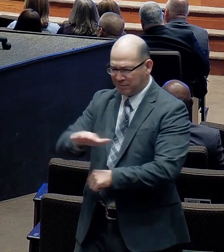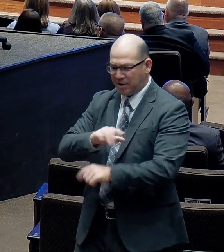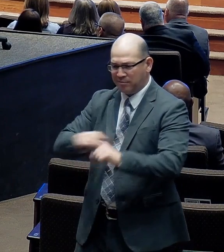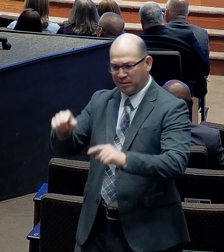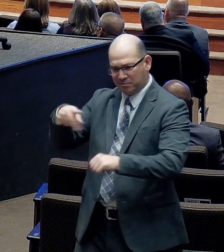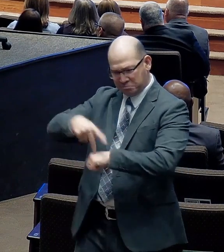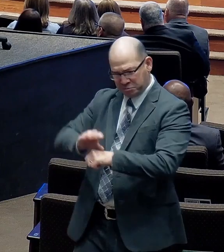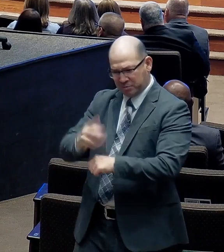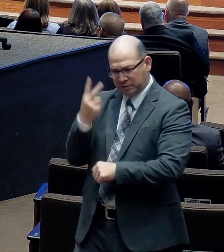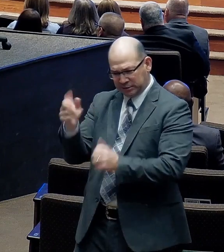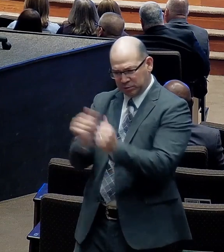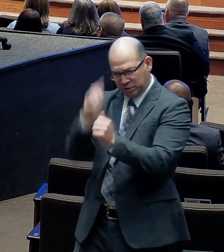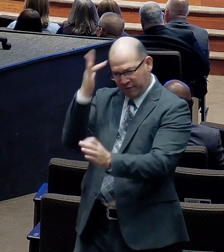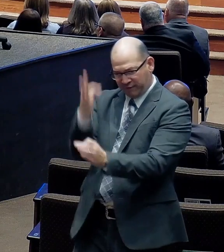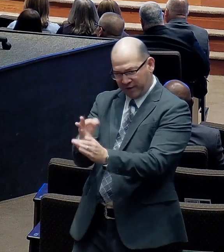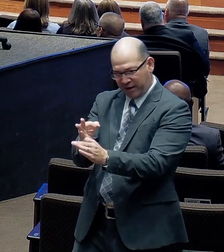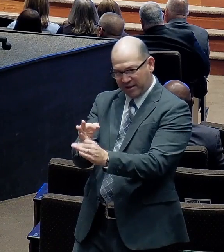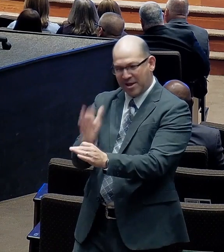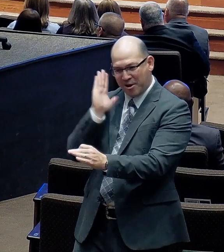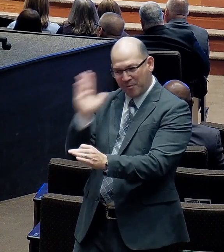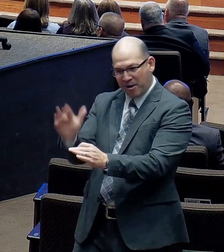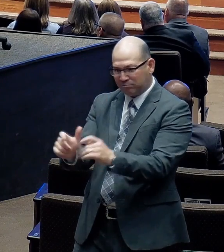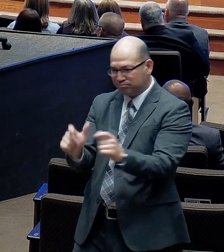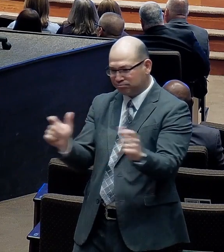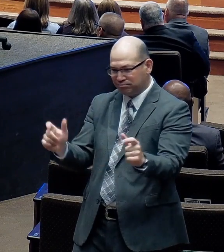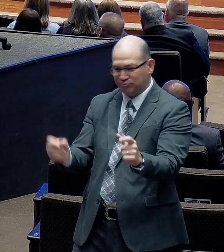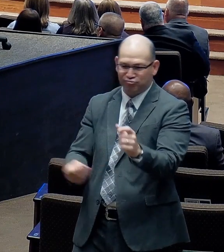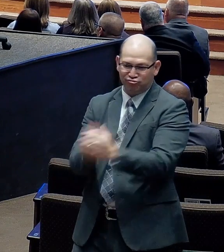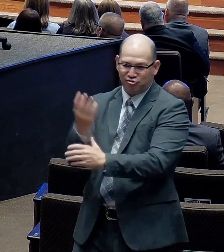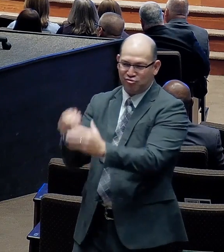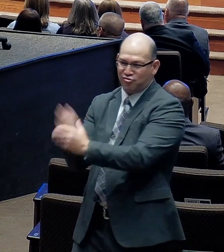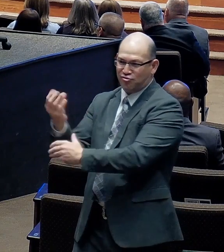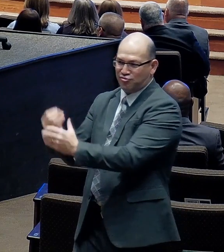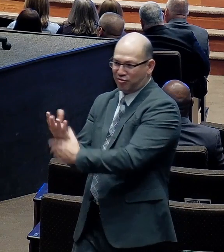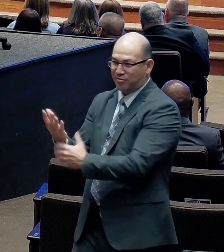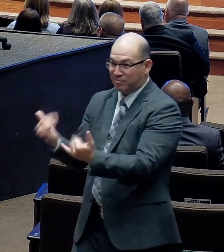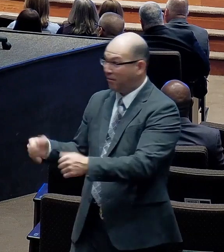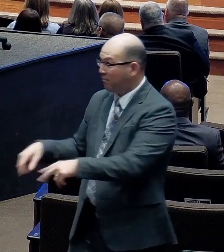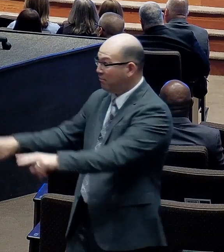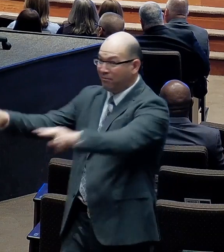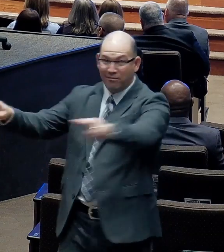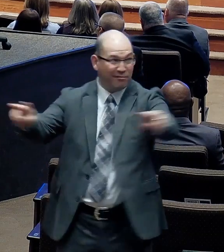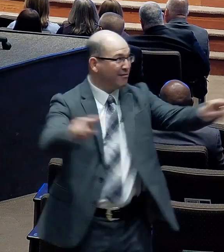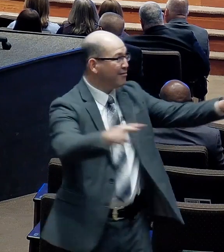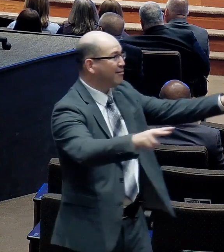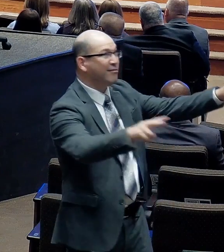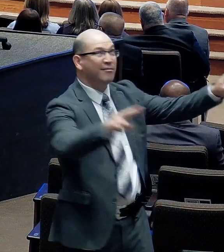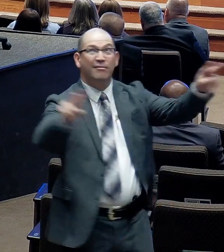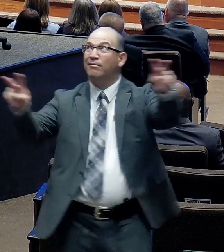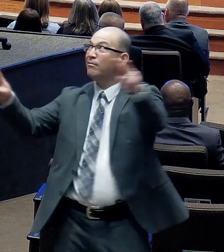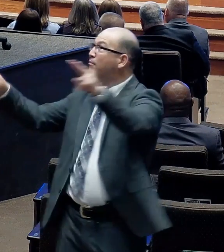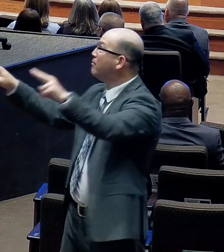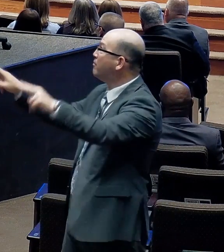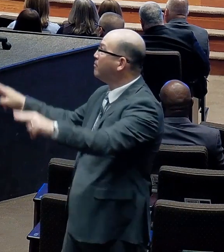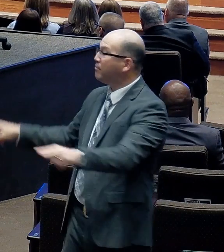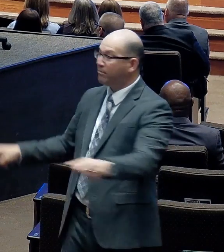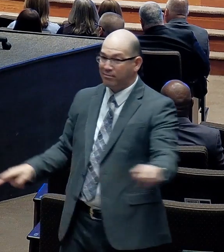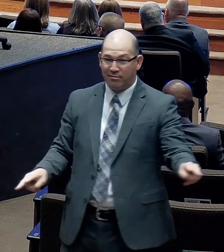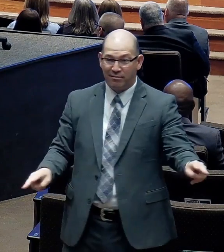Over. Now. As we look around us. Over. One hundred. Acres. Of land.